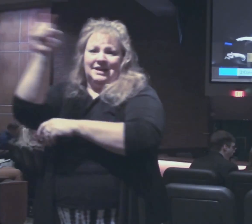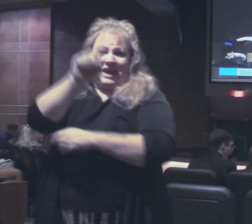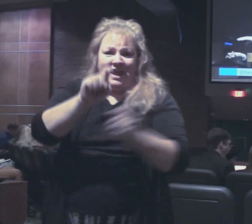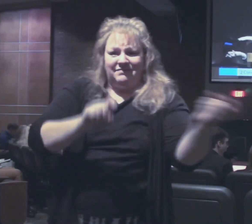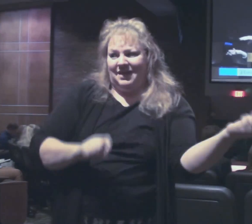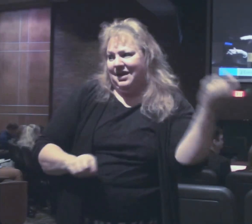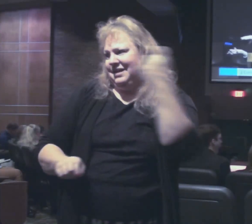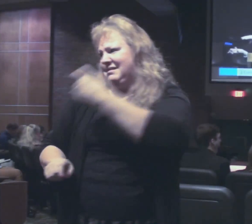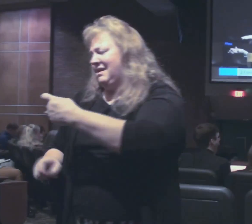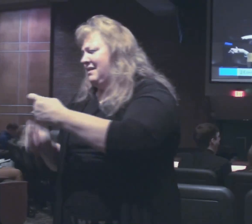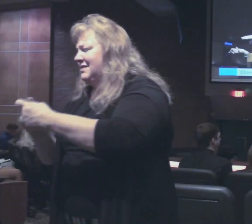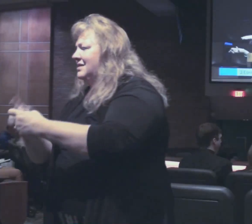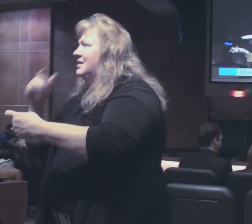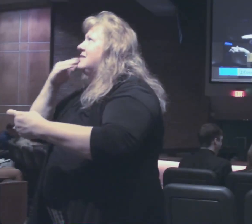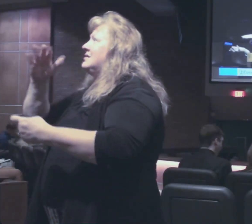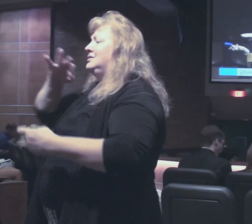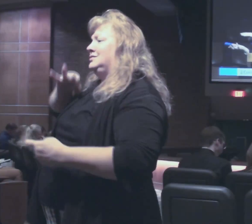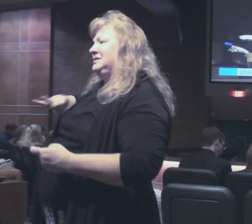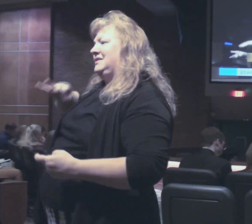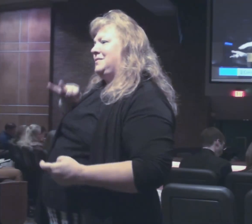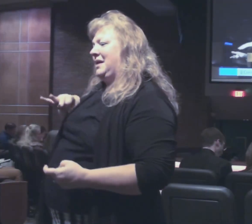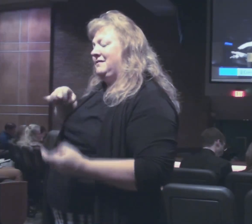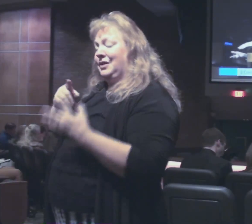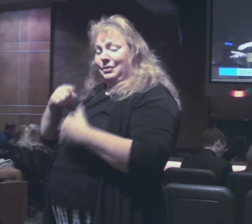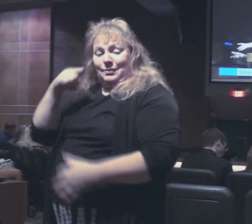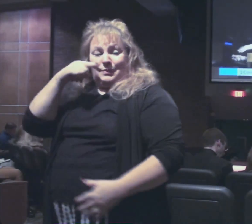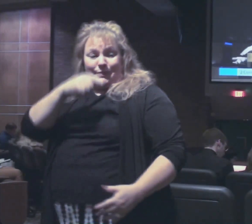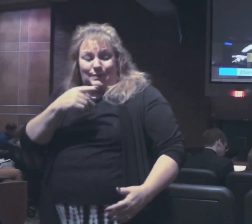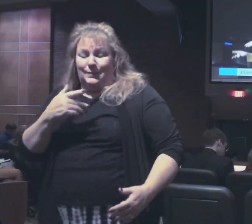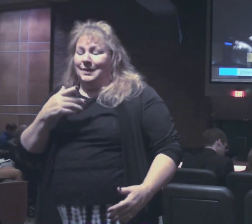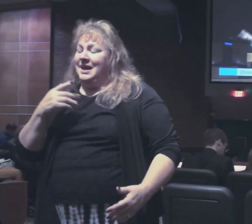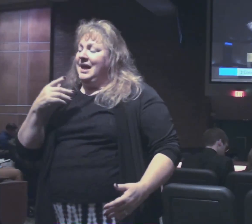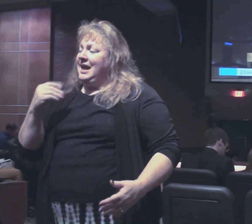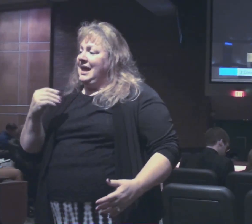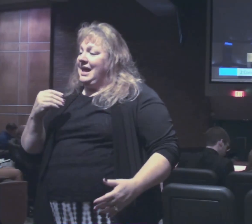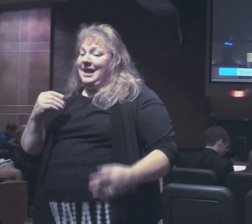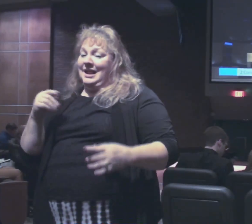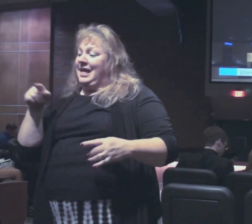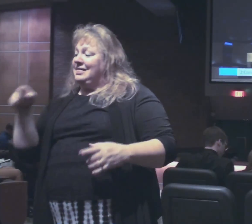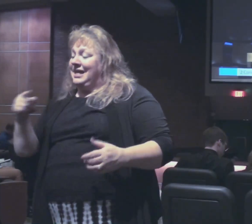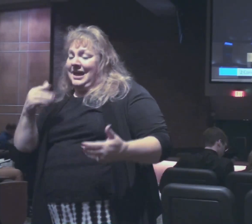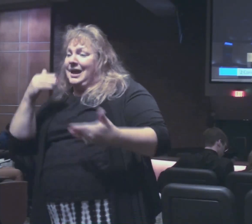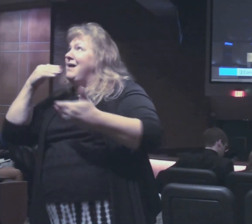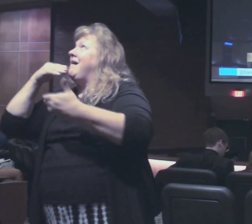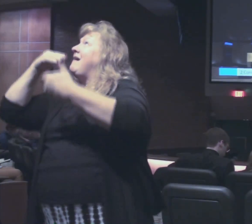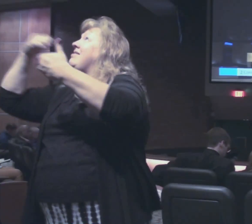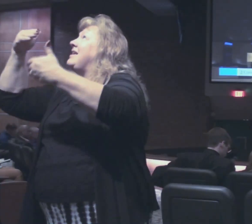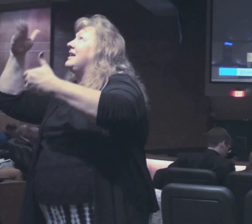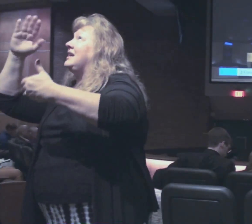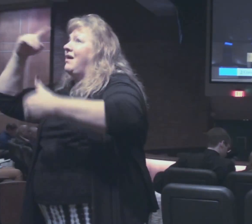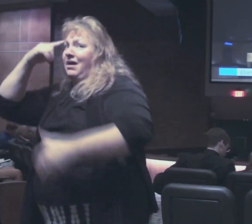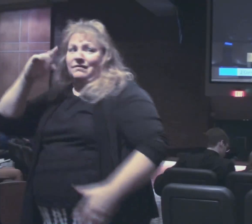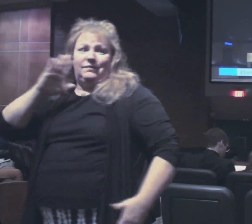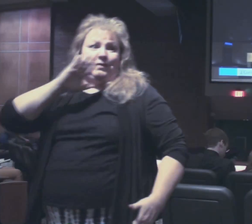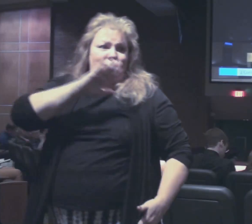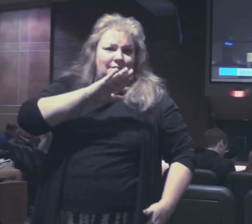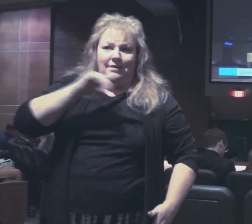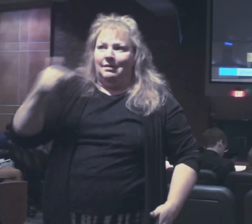can be the beneficiaries of God's grace through you and they are expressing thanks to God for